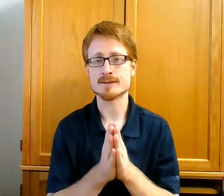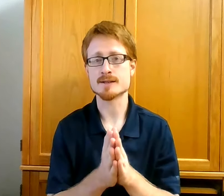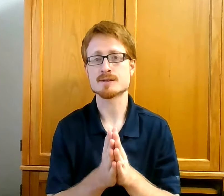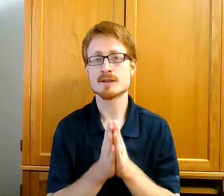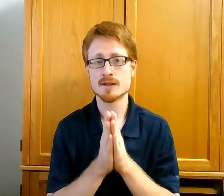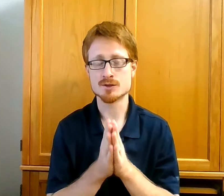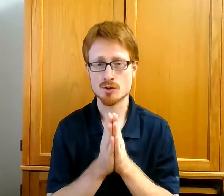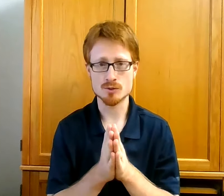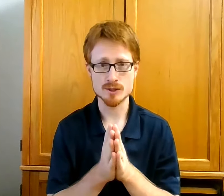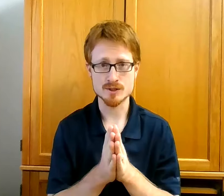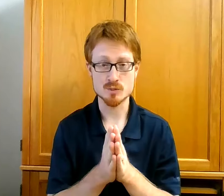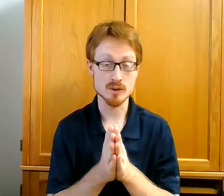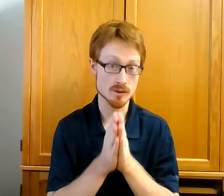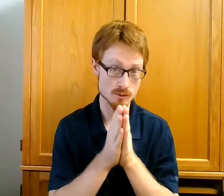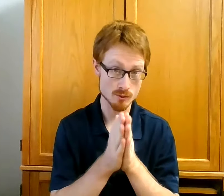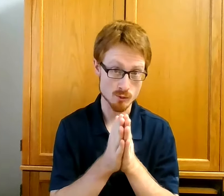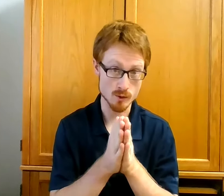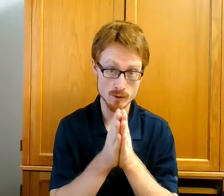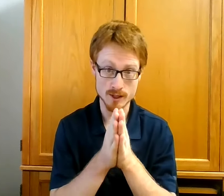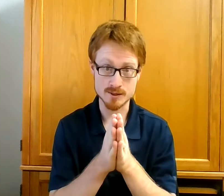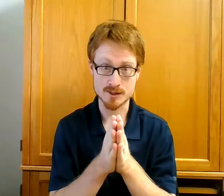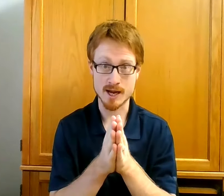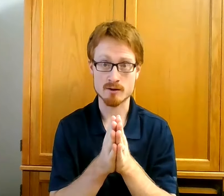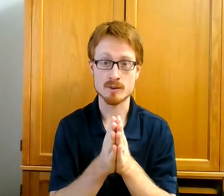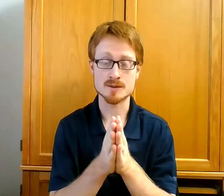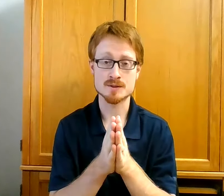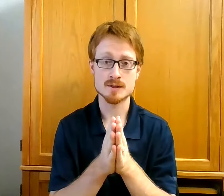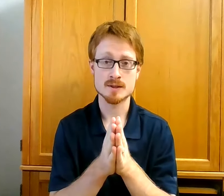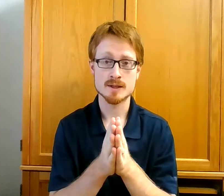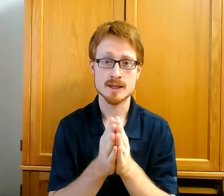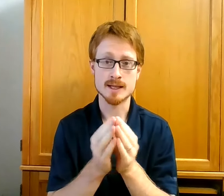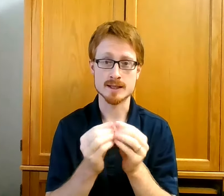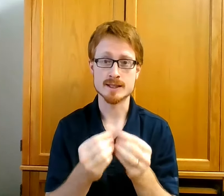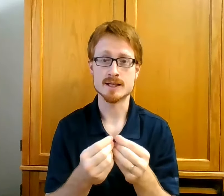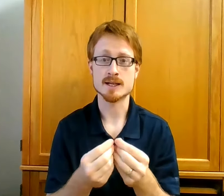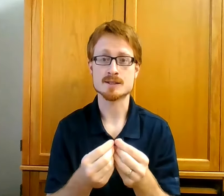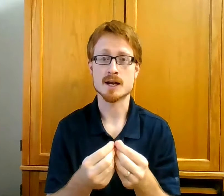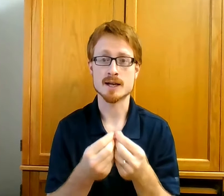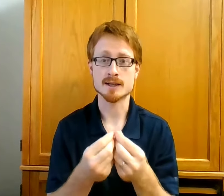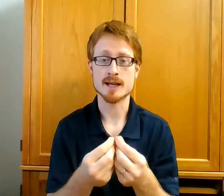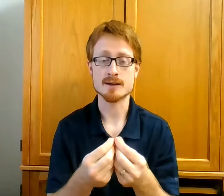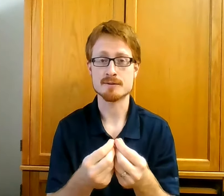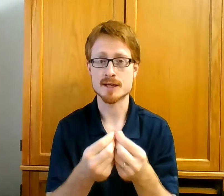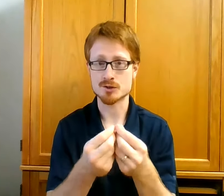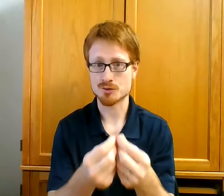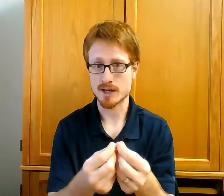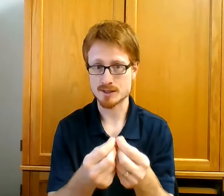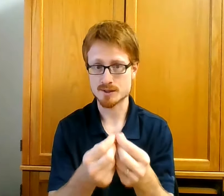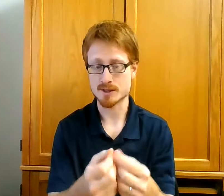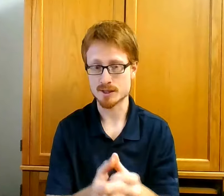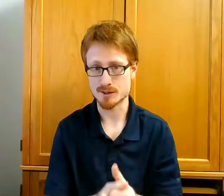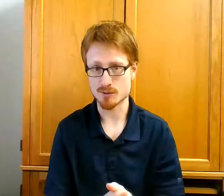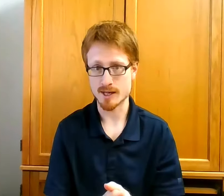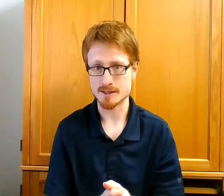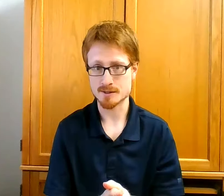us his Holy Spirit through the word and sacraments and lead us on a life that trusts in his grace,